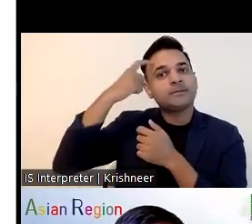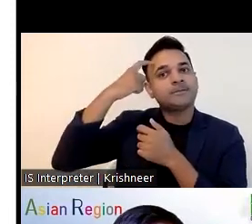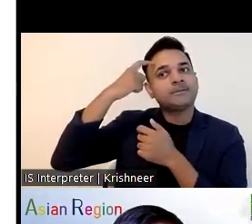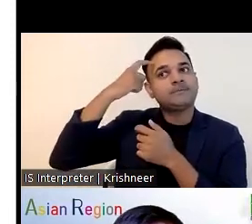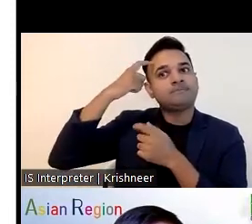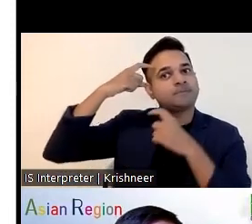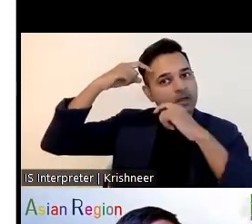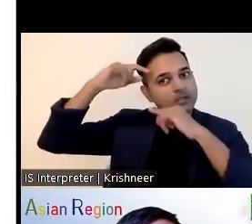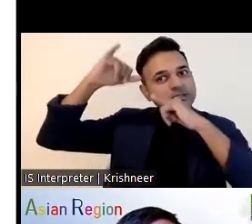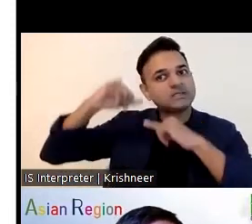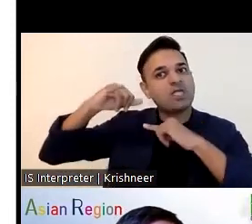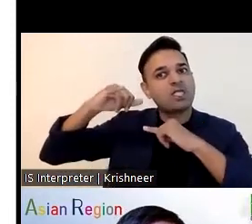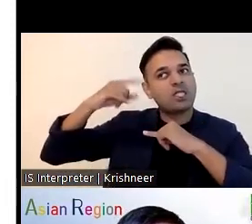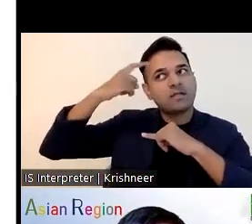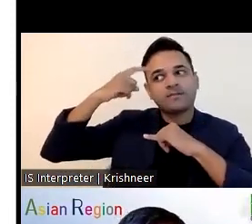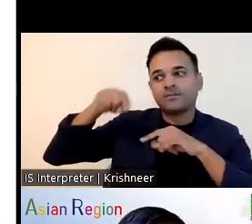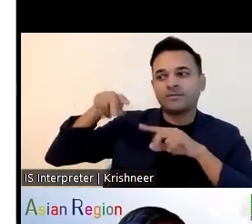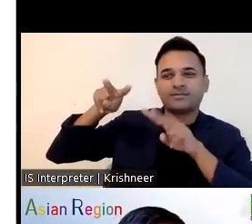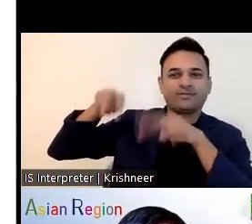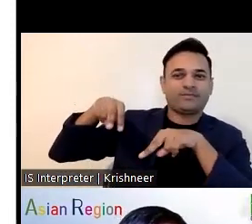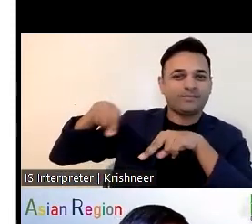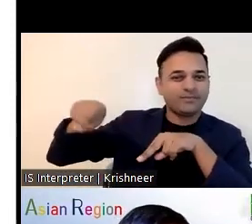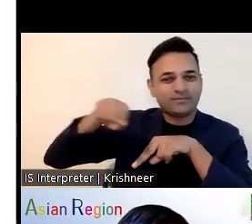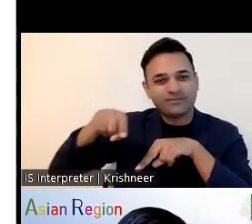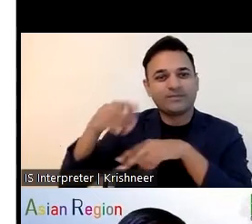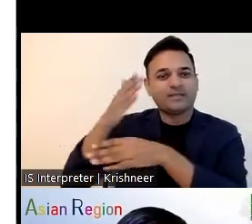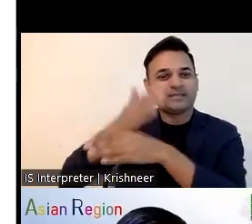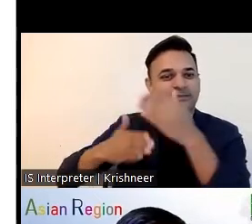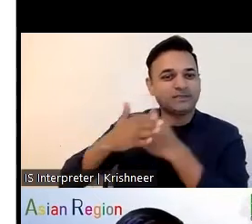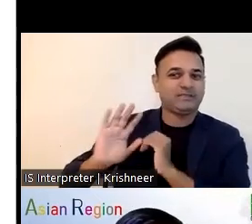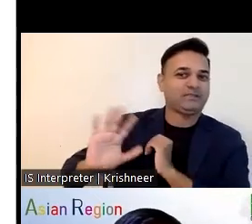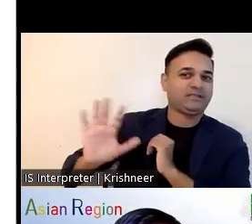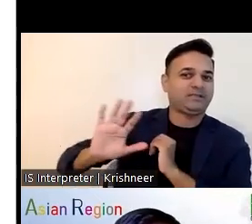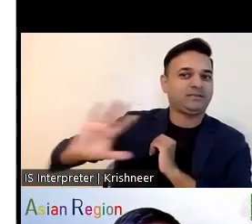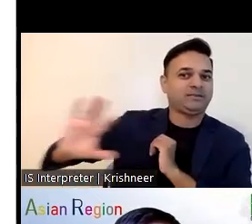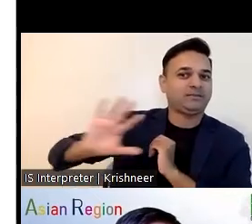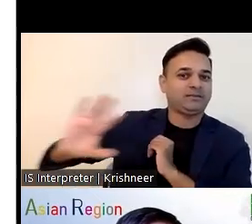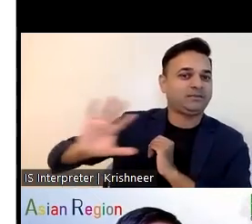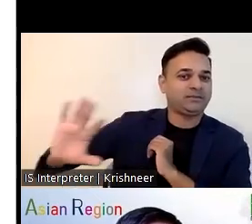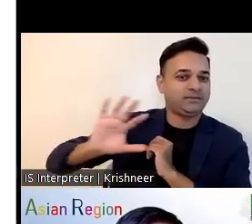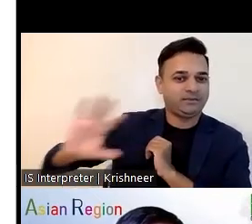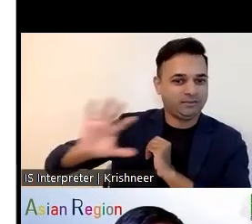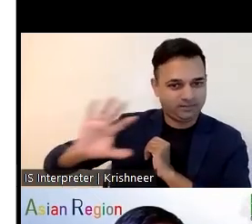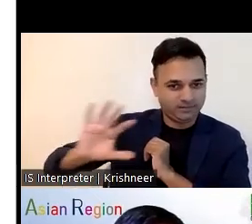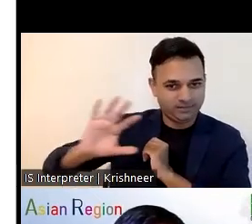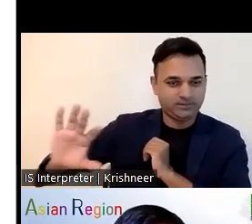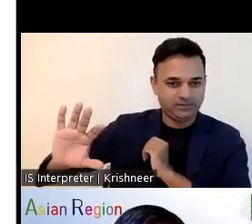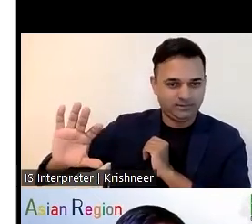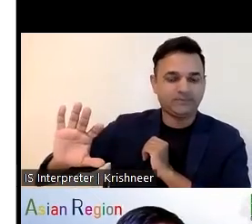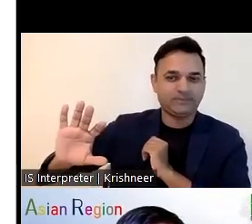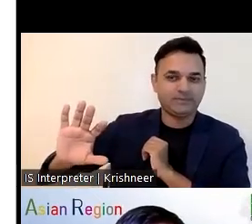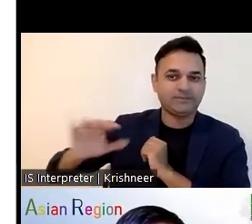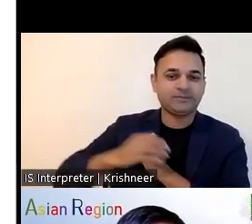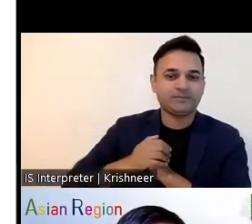they can gain benefit with the help of uh persons with disabilities and they are they don't have trust